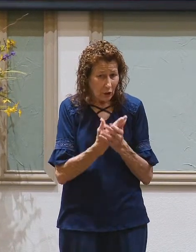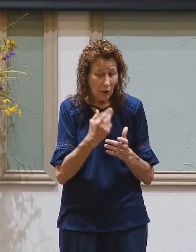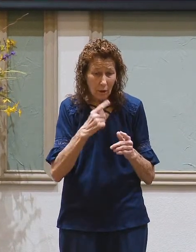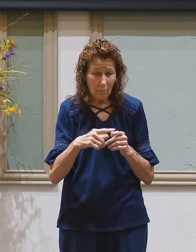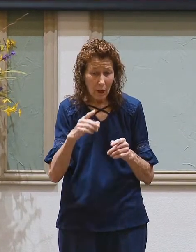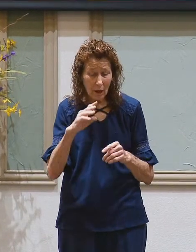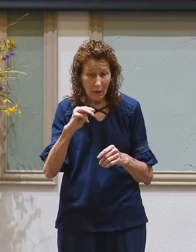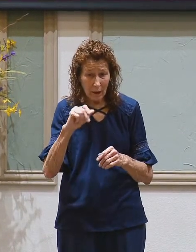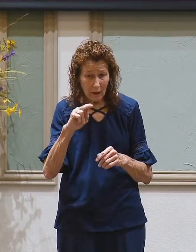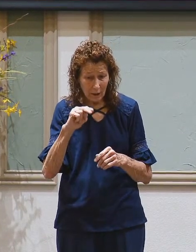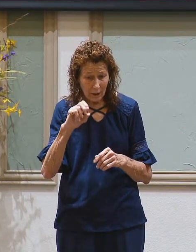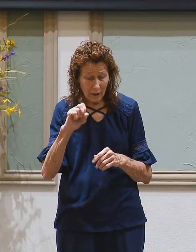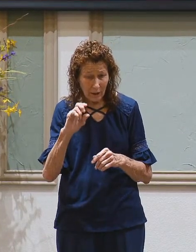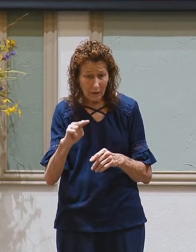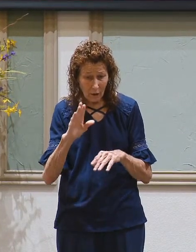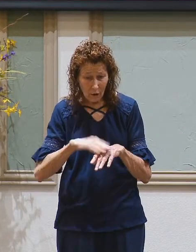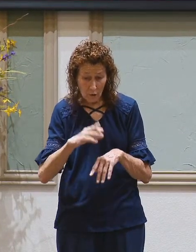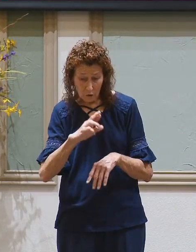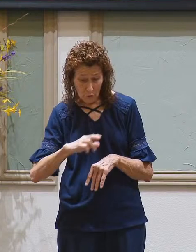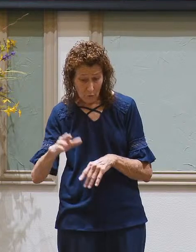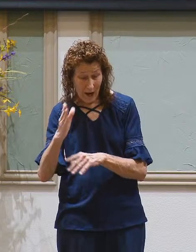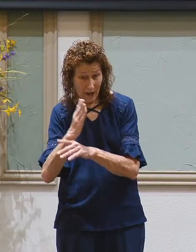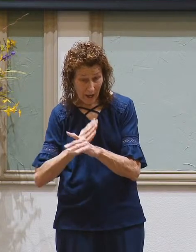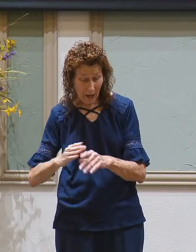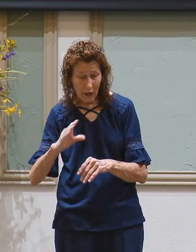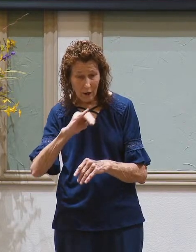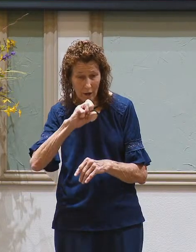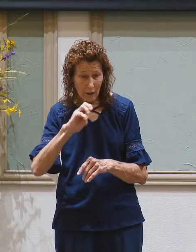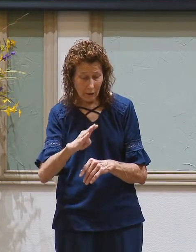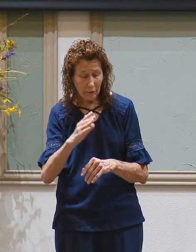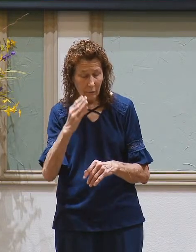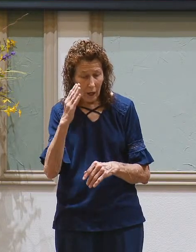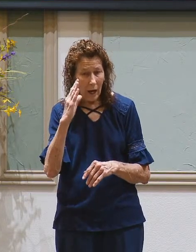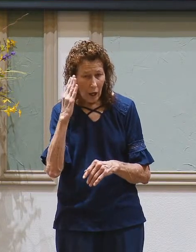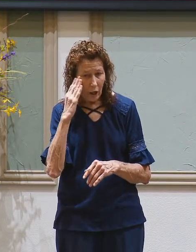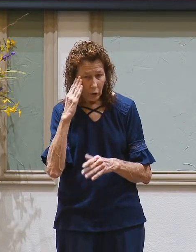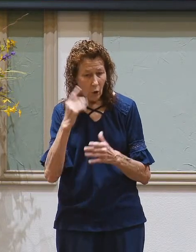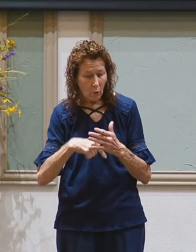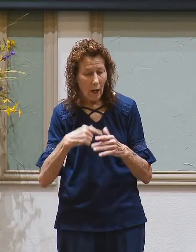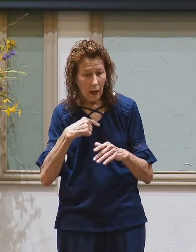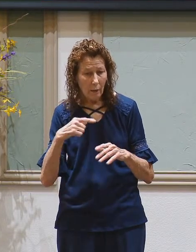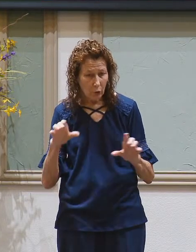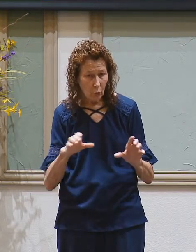Manasseh is at your right hand. And Jacob says, Son, I know what I'm doing.